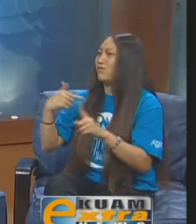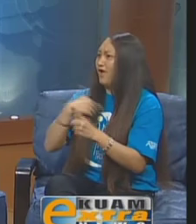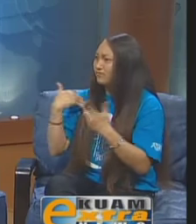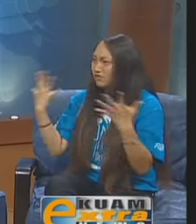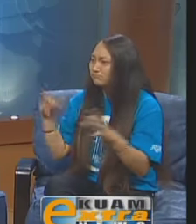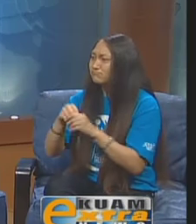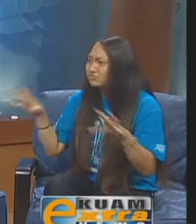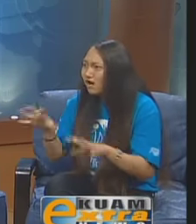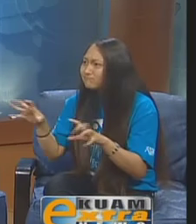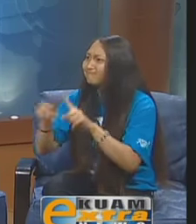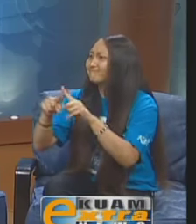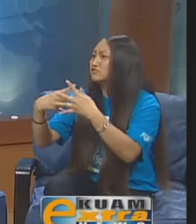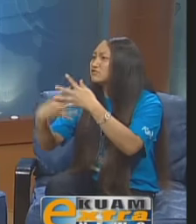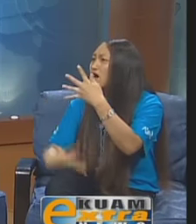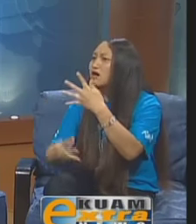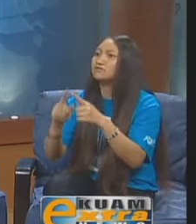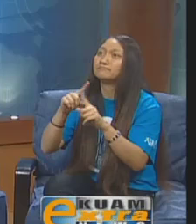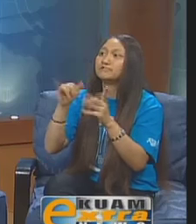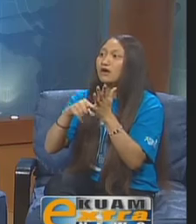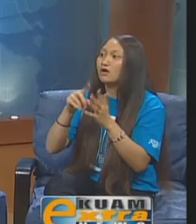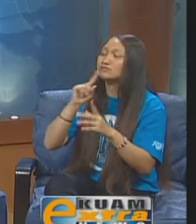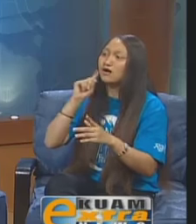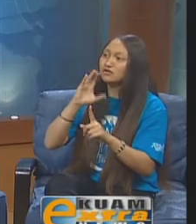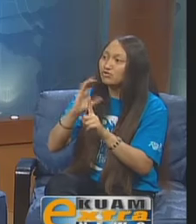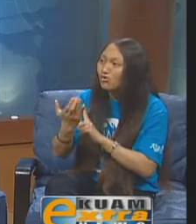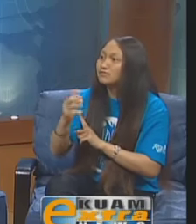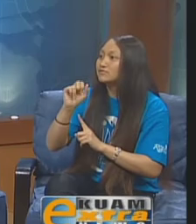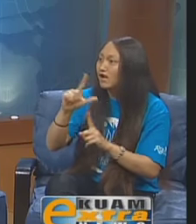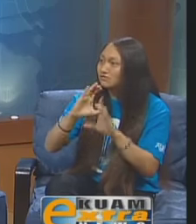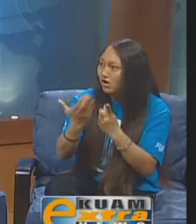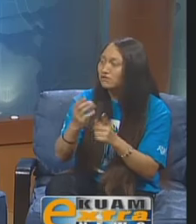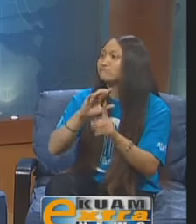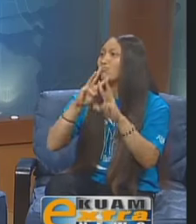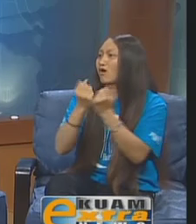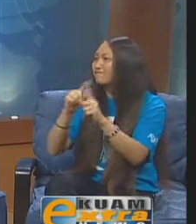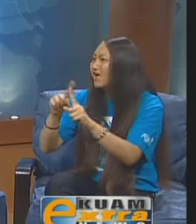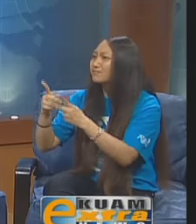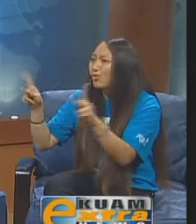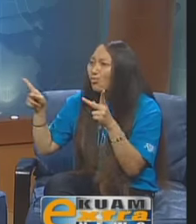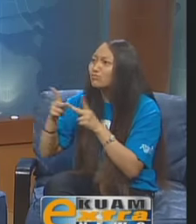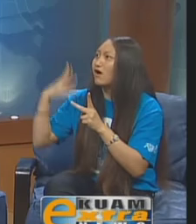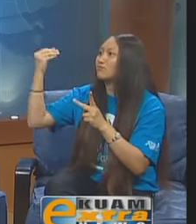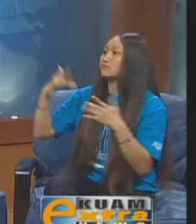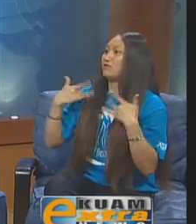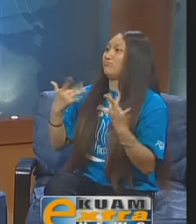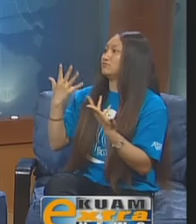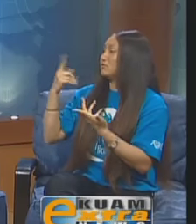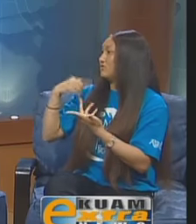in the afternoon. And we have loads of different activities. All of them are very fun. They're focused on Deaf culture, ASL.